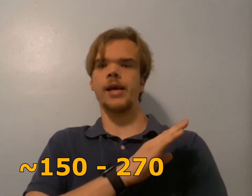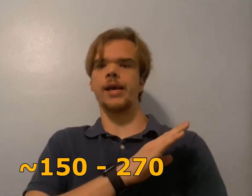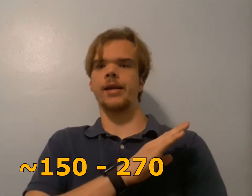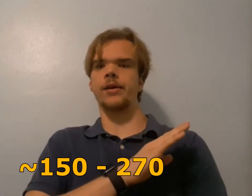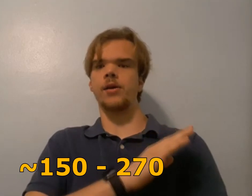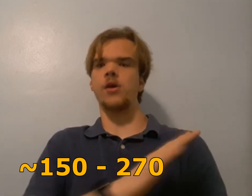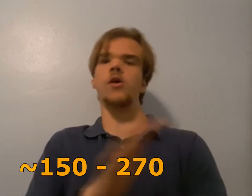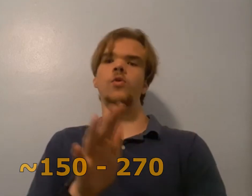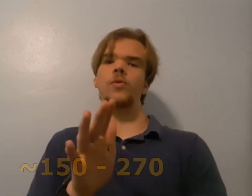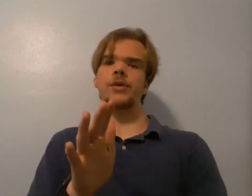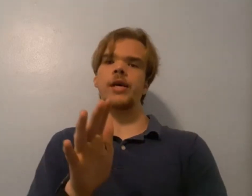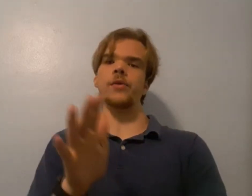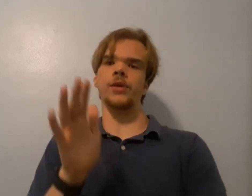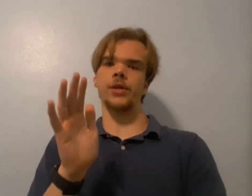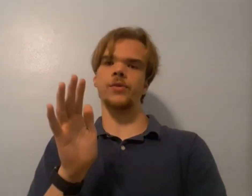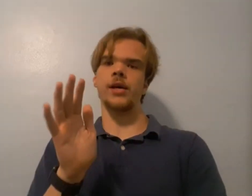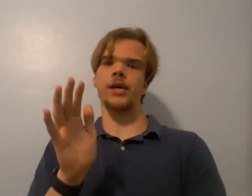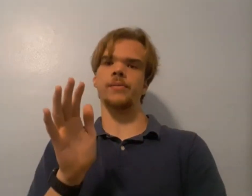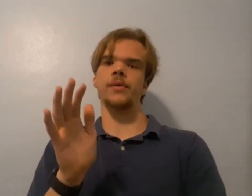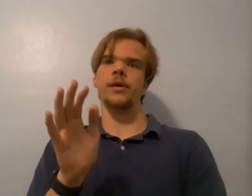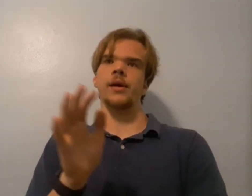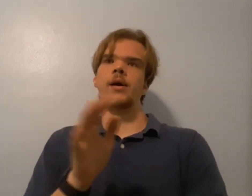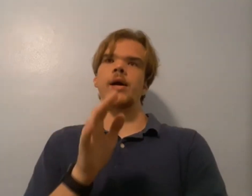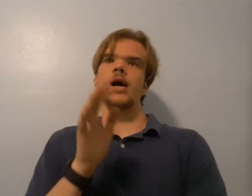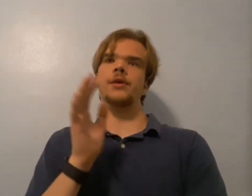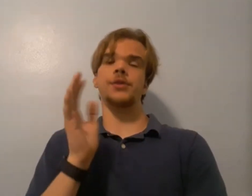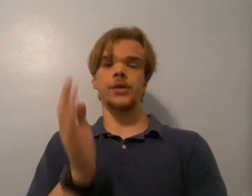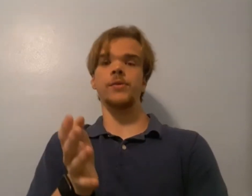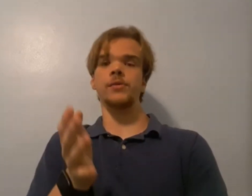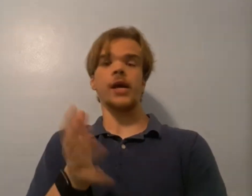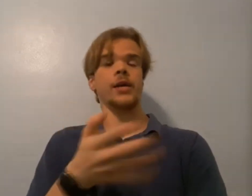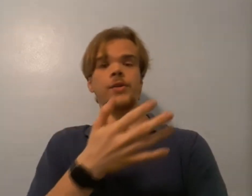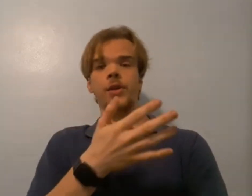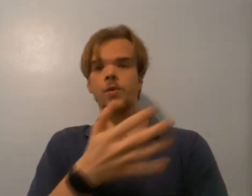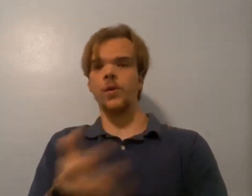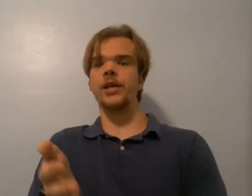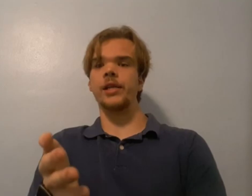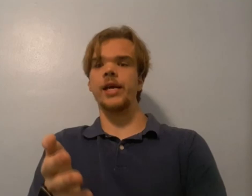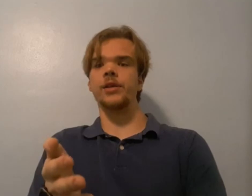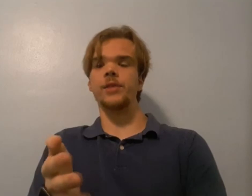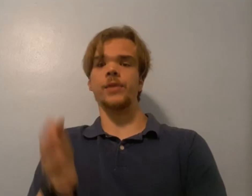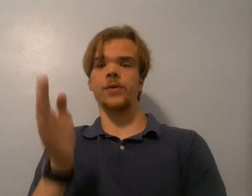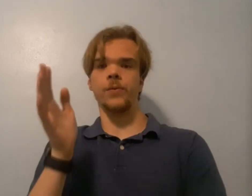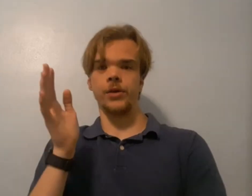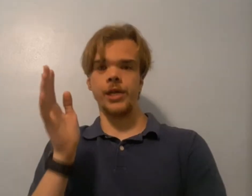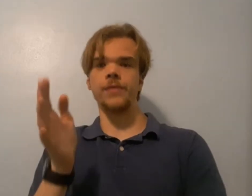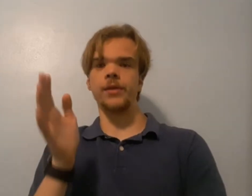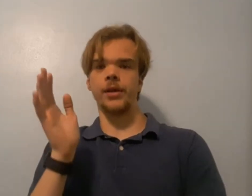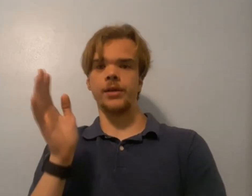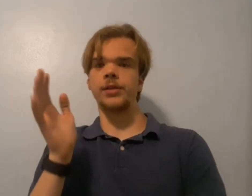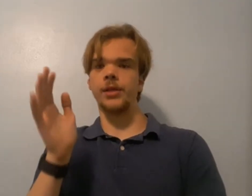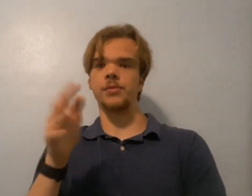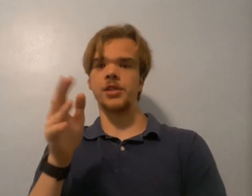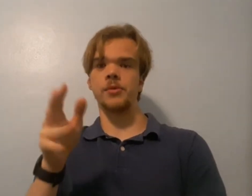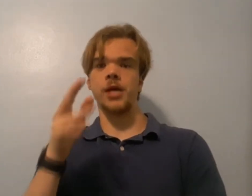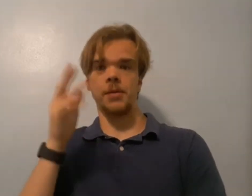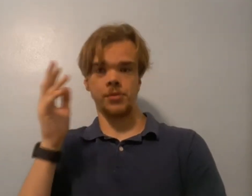And all will be out in due time. Soon, I don't know when exactly, but we're definitely gonna see them sometime